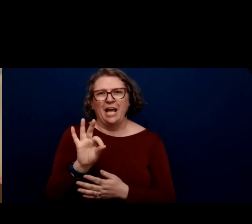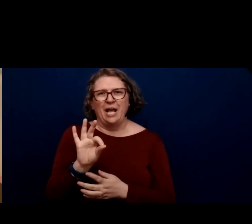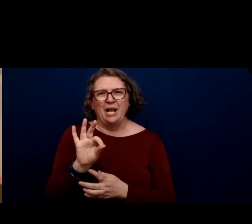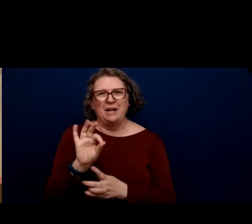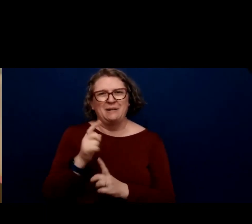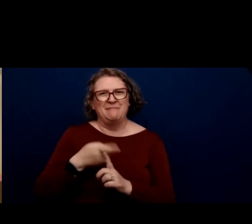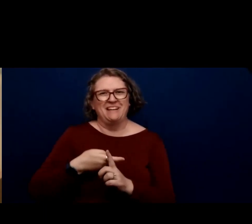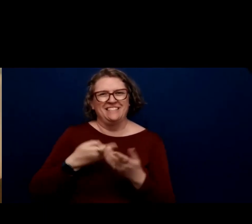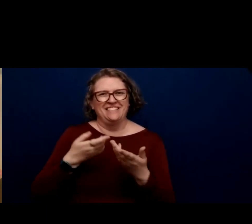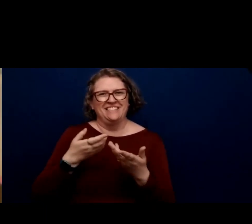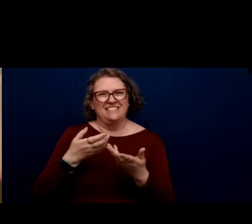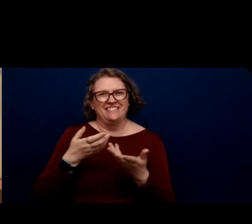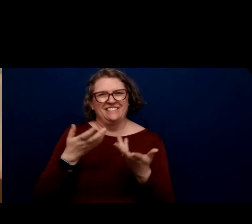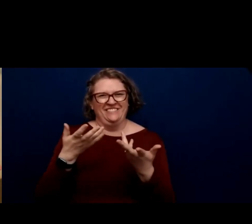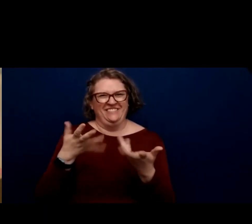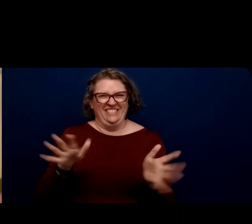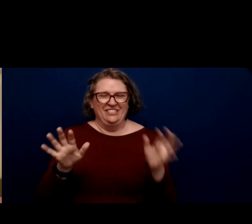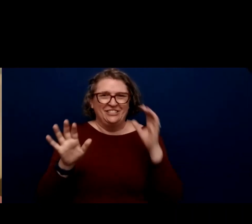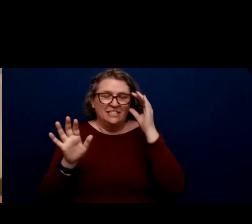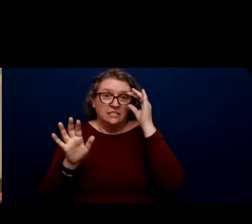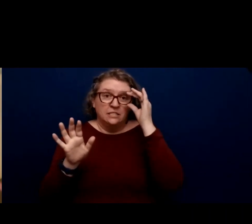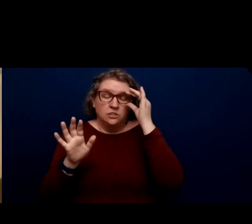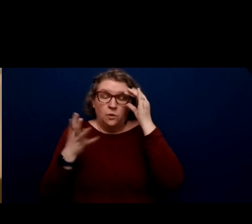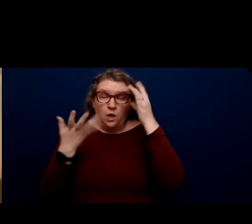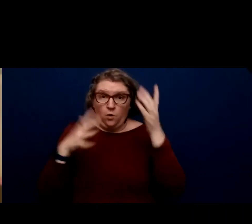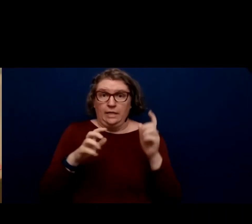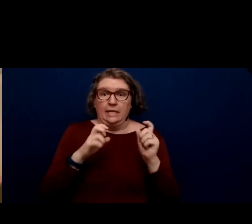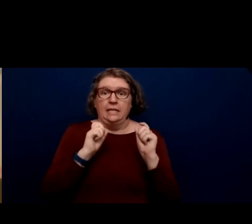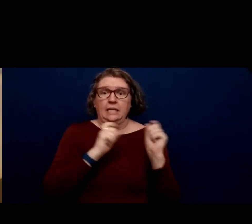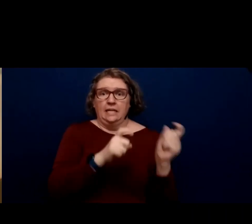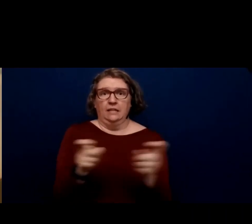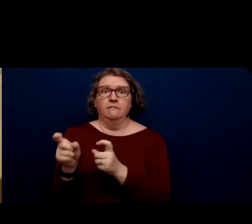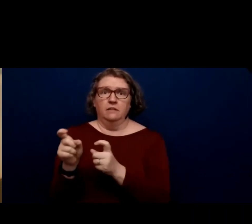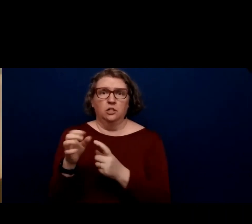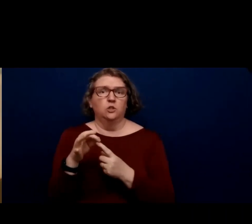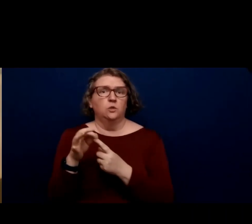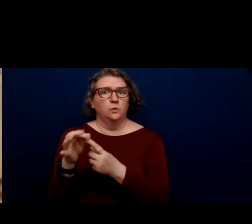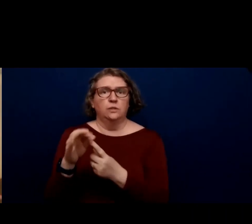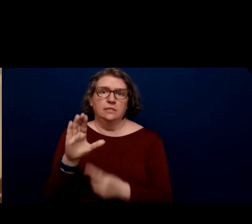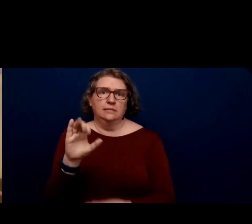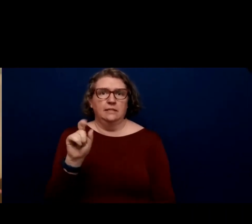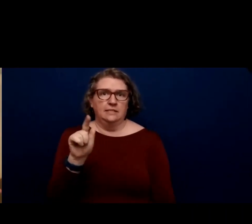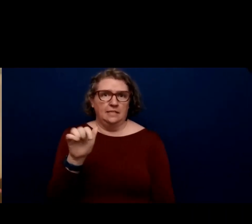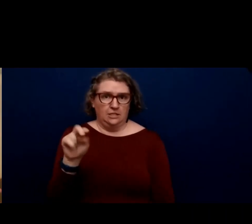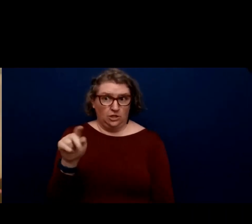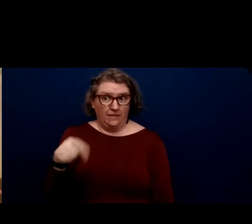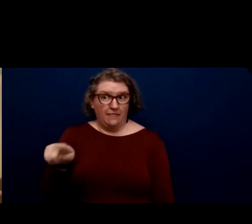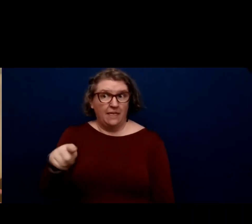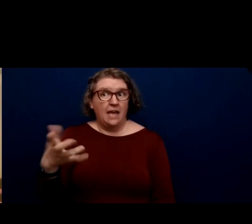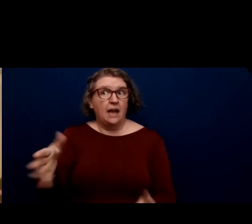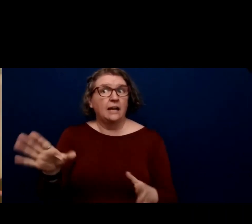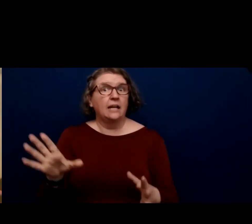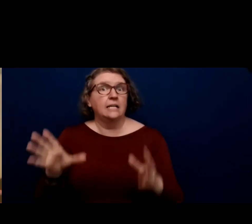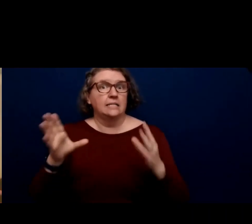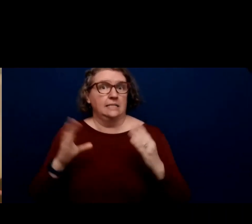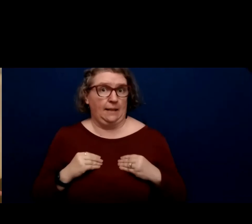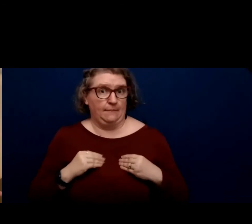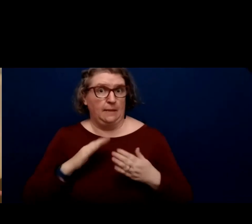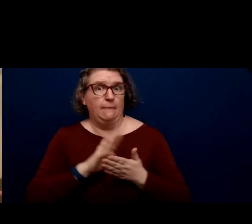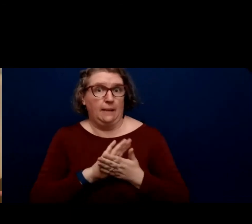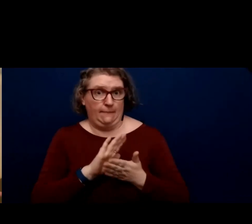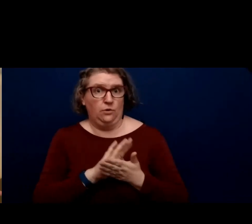had given everyone a unique citation to the fact that they hadn't accepted paper. If they were in the